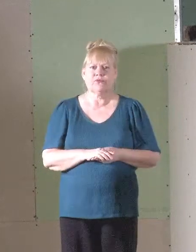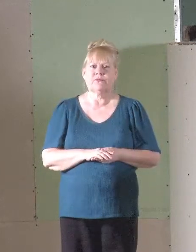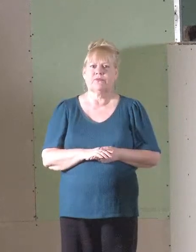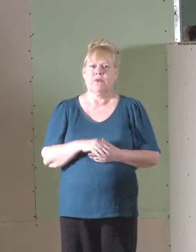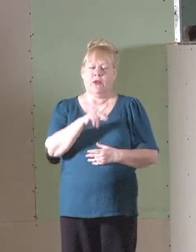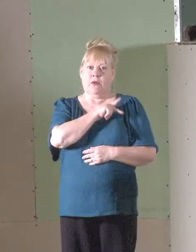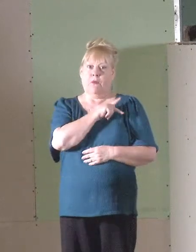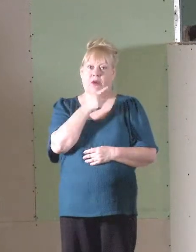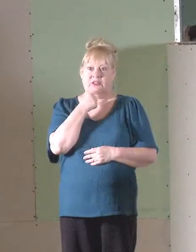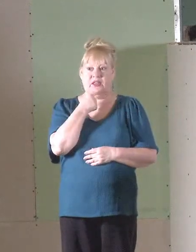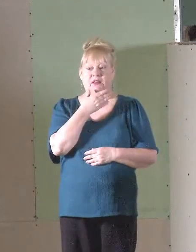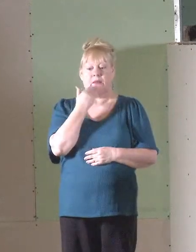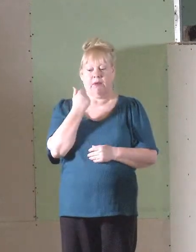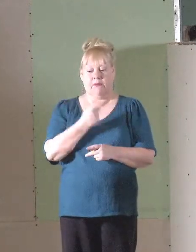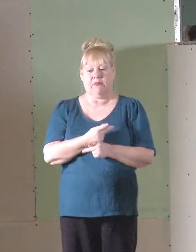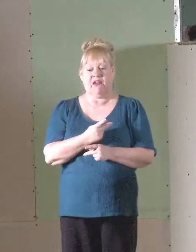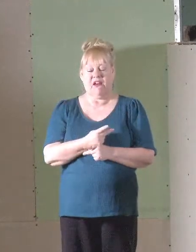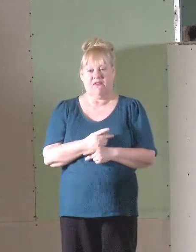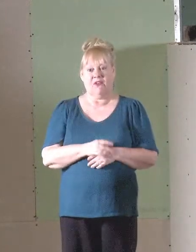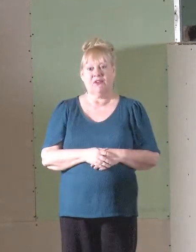Paul says they better be careful.